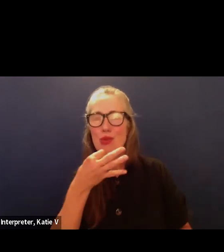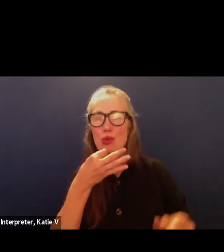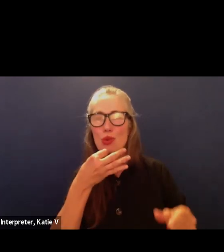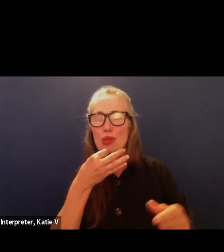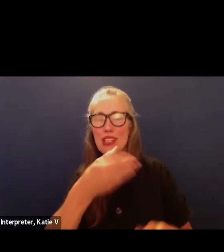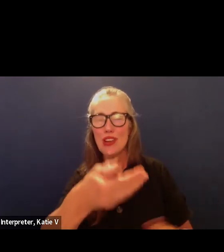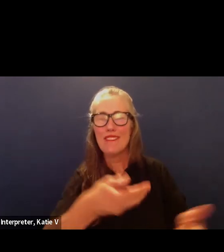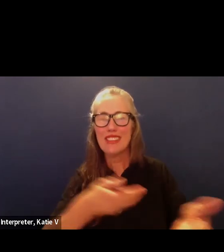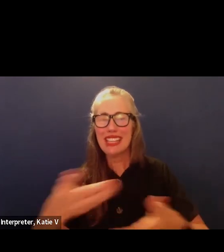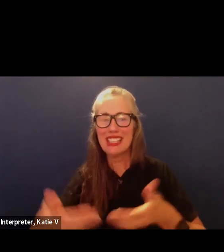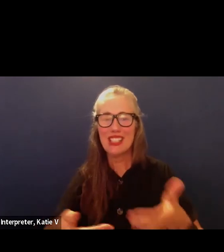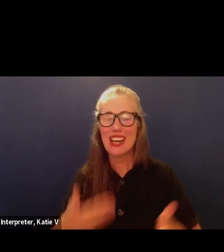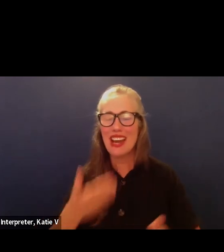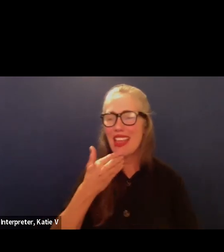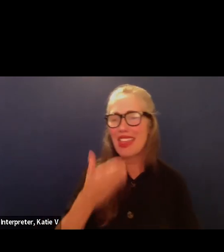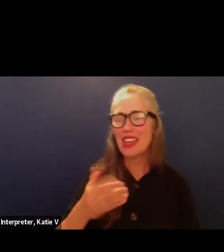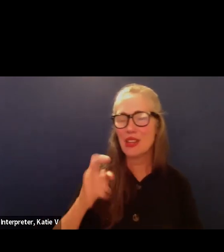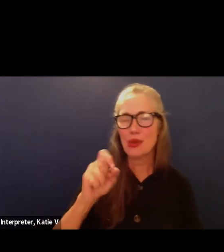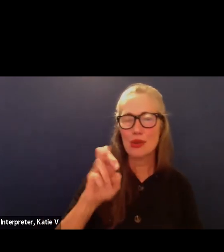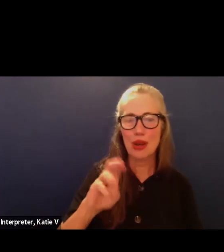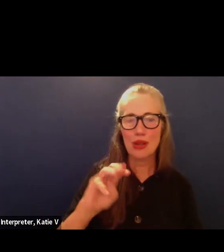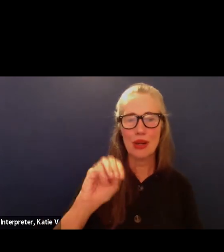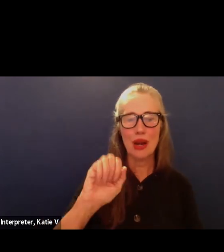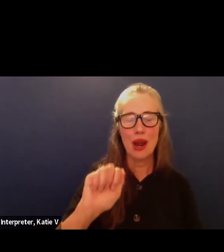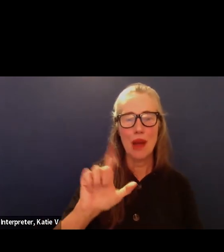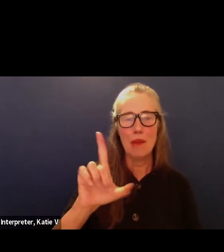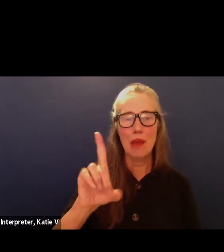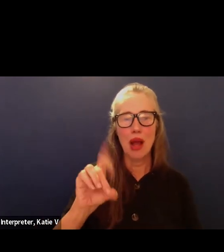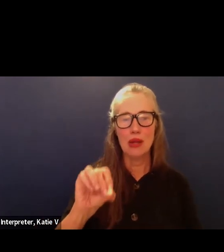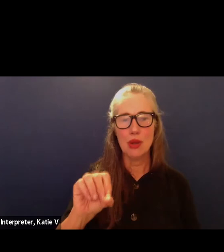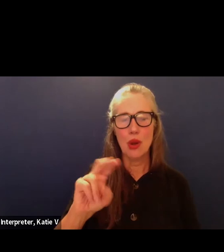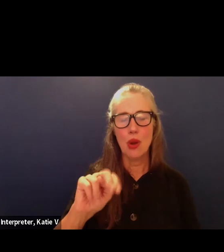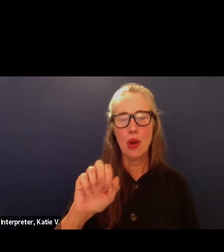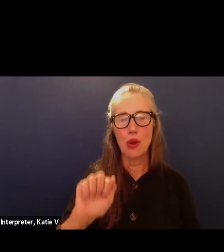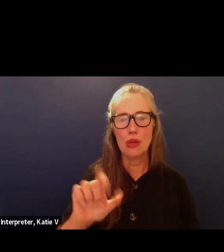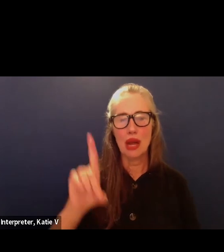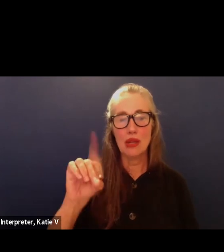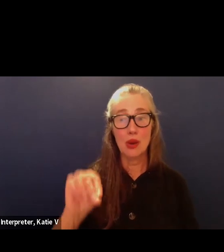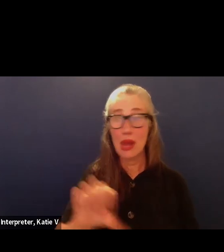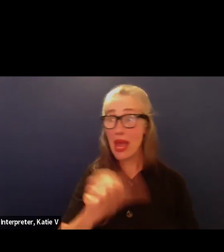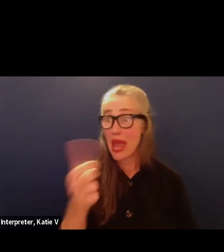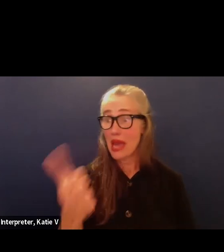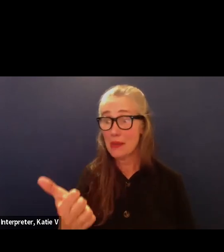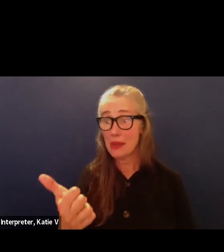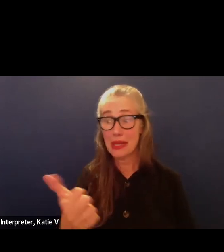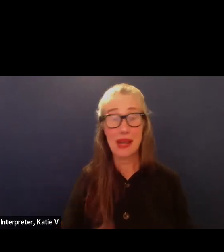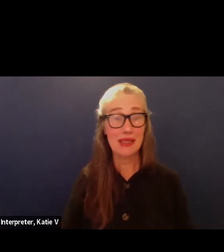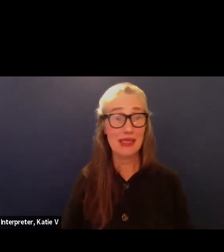Thank you. Dr. Maldonado. That'll be great. Looking forward to that. Anyone else?